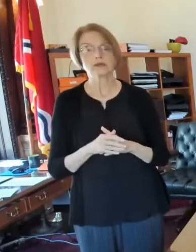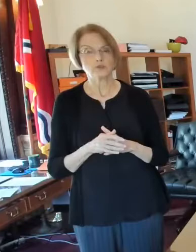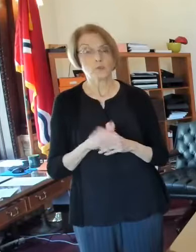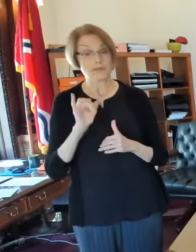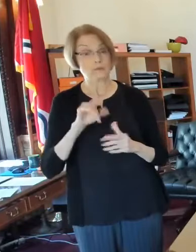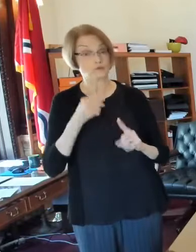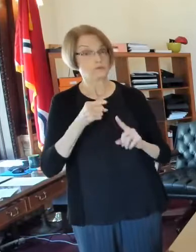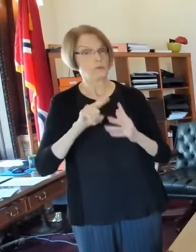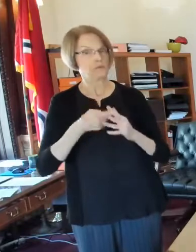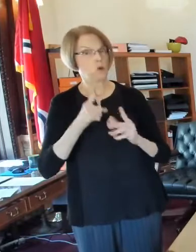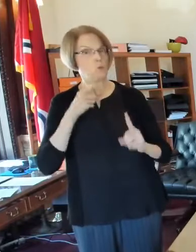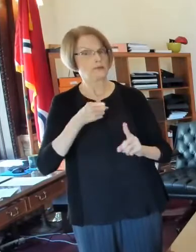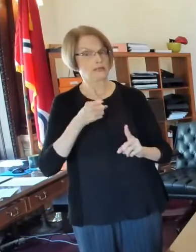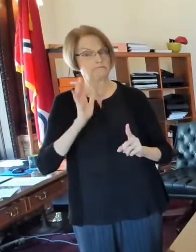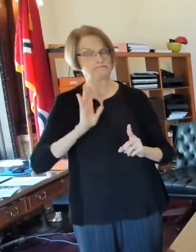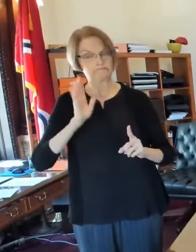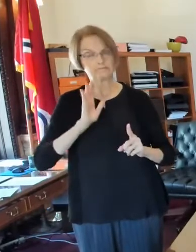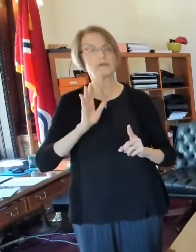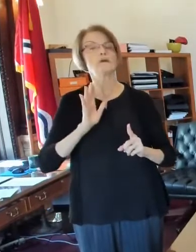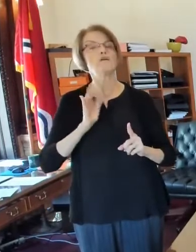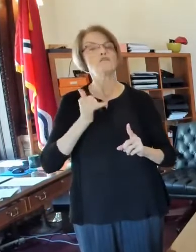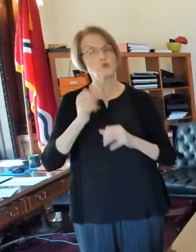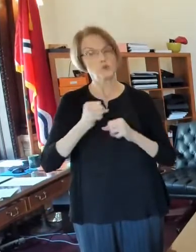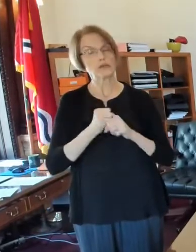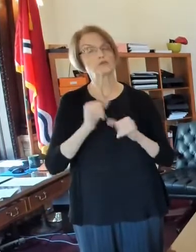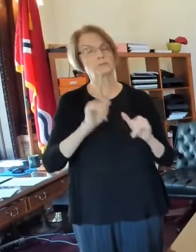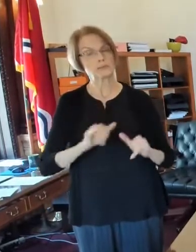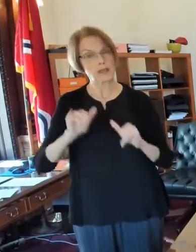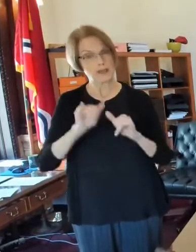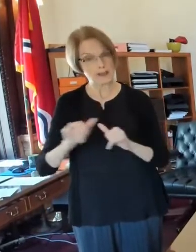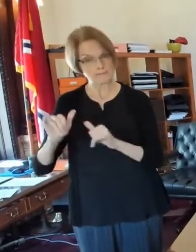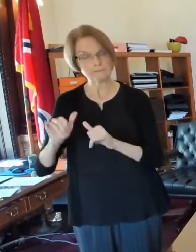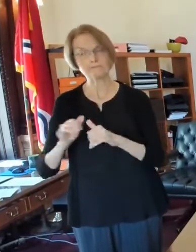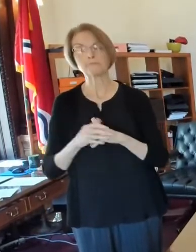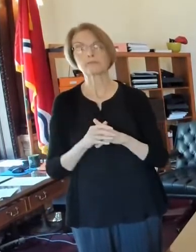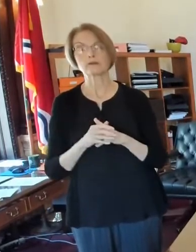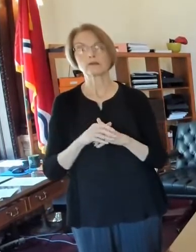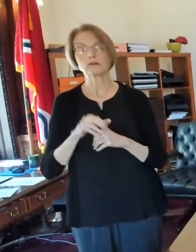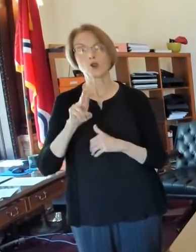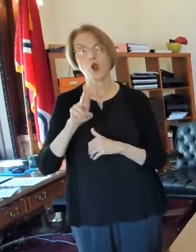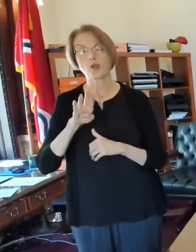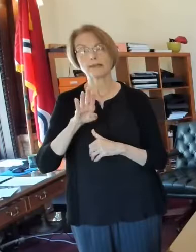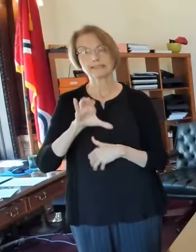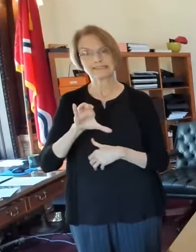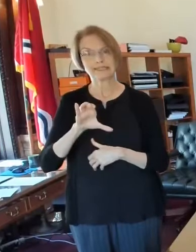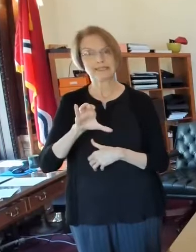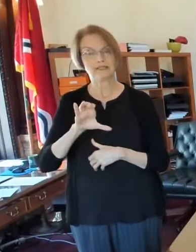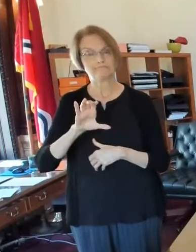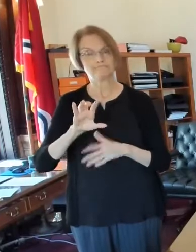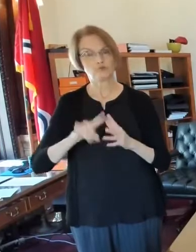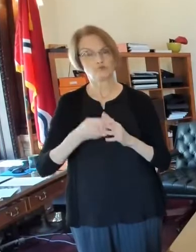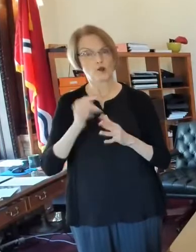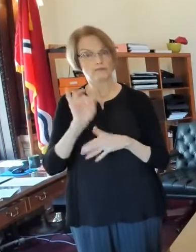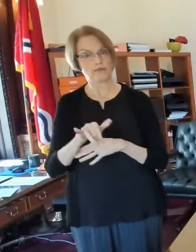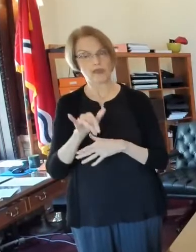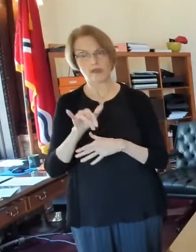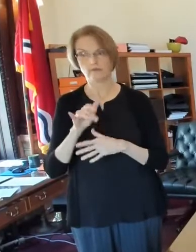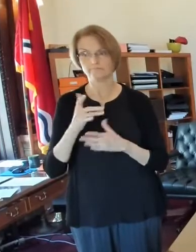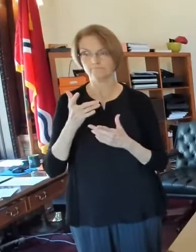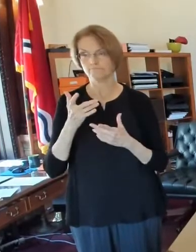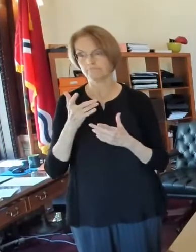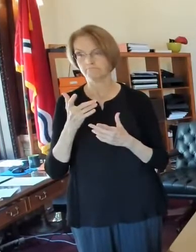that. And, and that ran for a few years. It was RBC started it about,